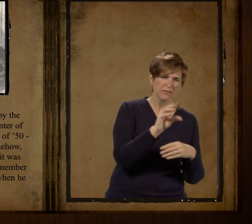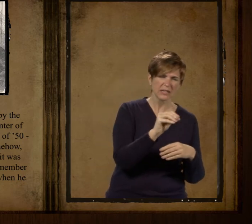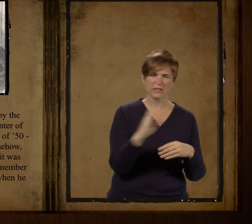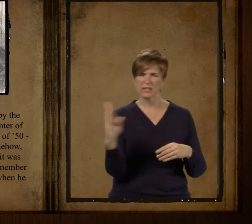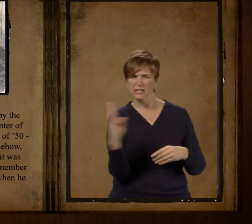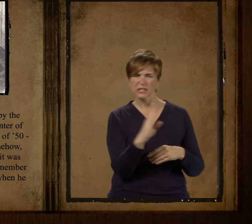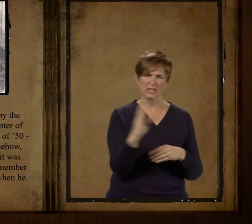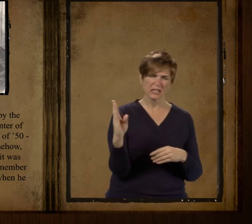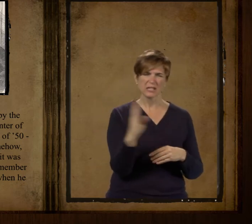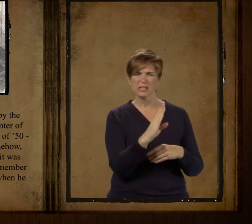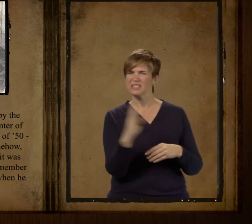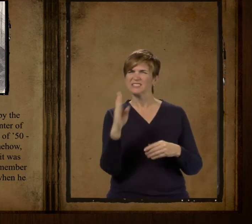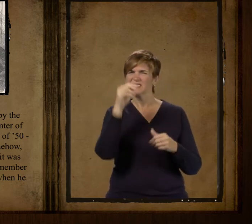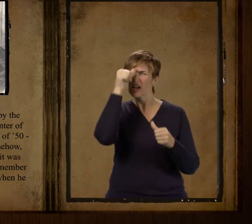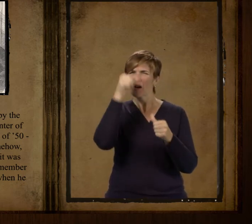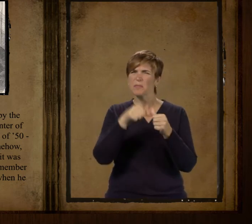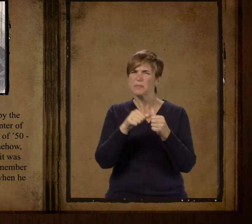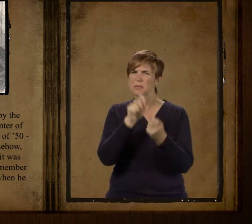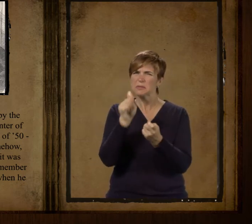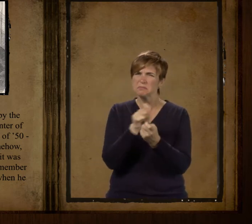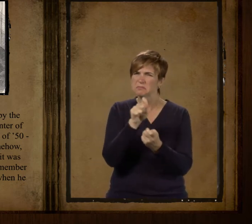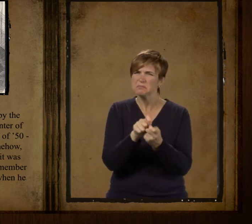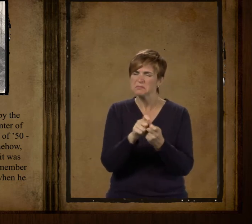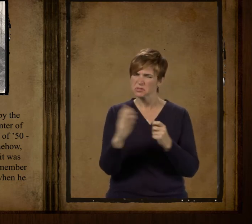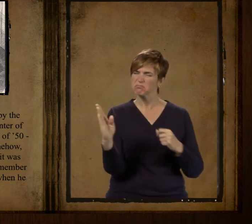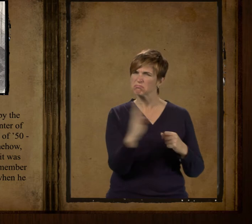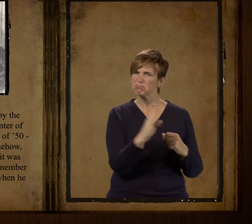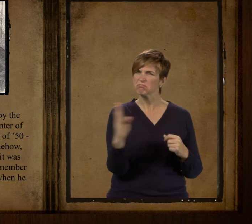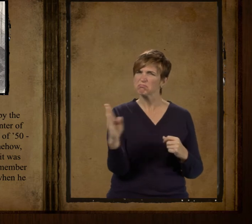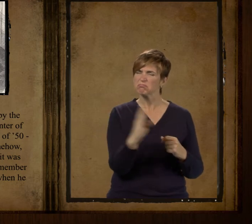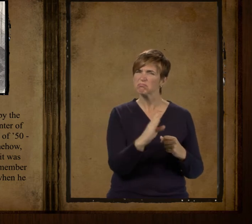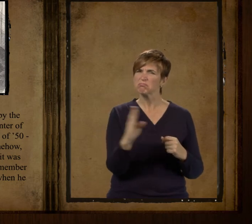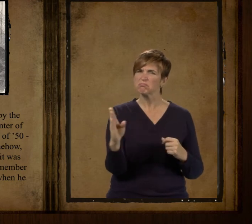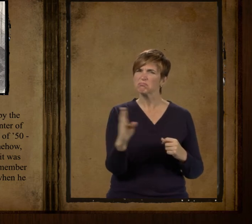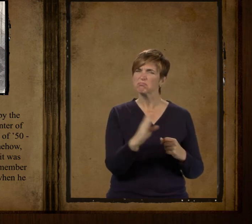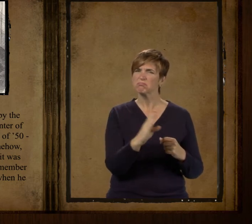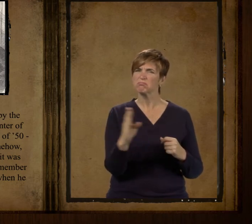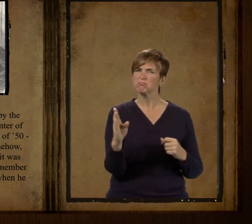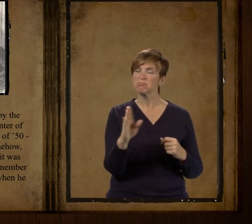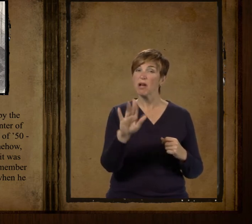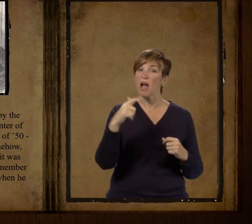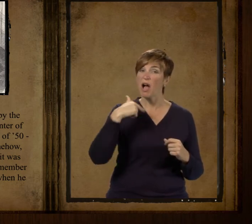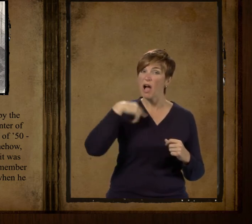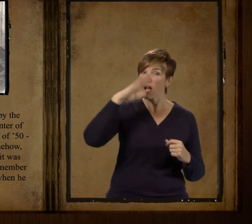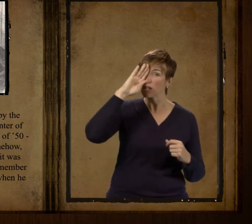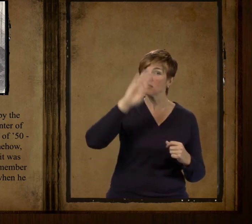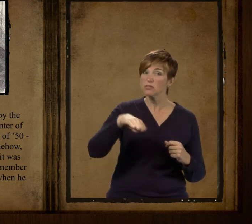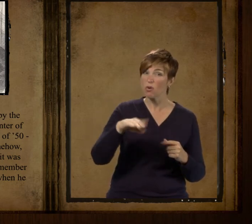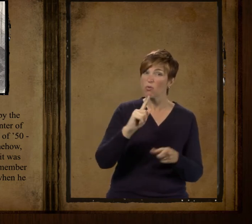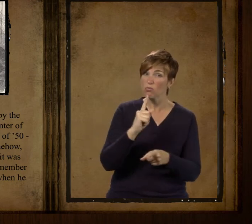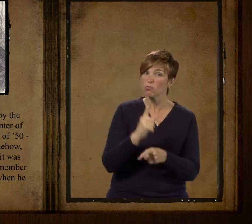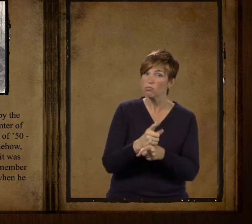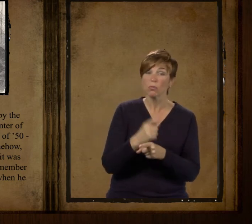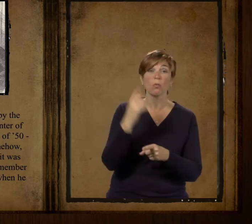think it was one or the other is because i remember the big flume wasn't finished when he first came to the camp